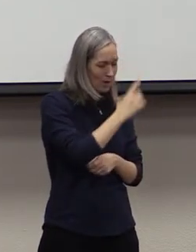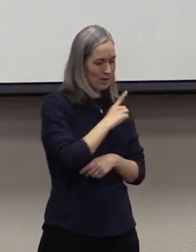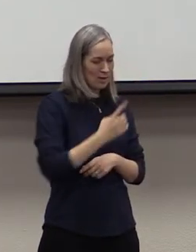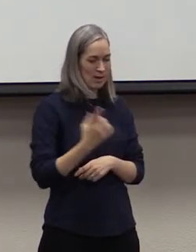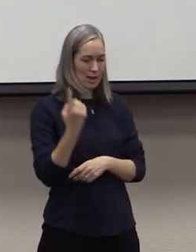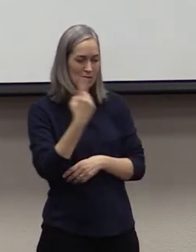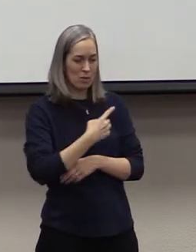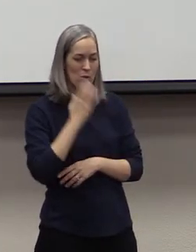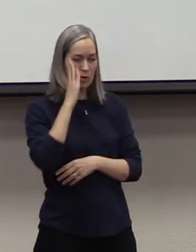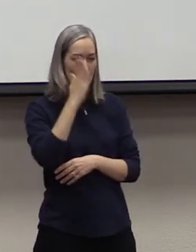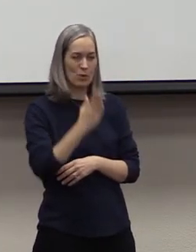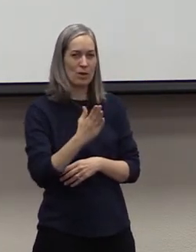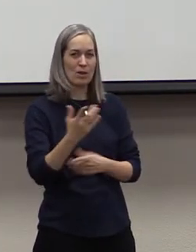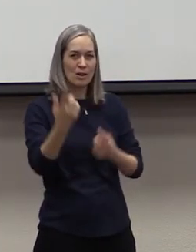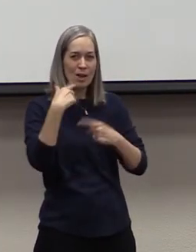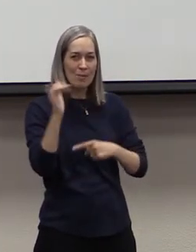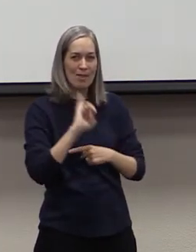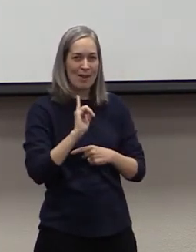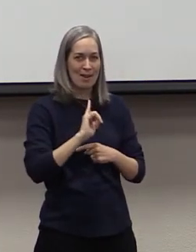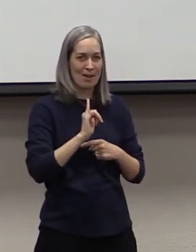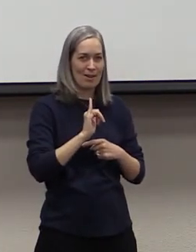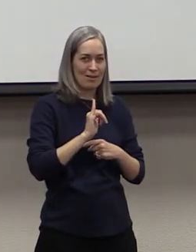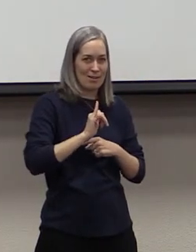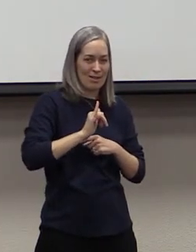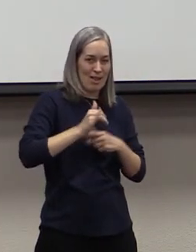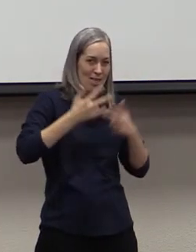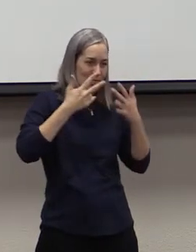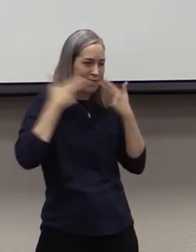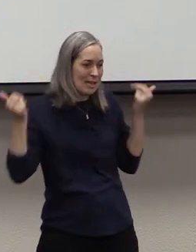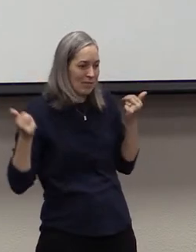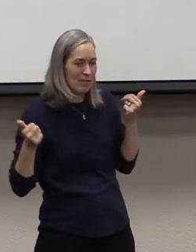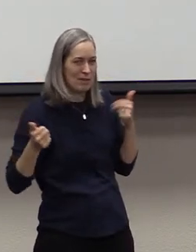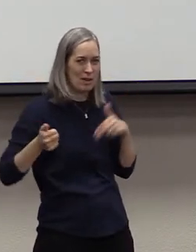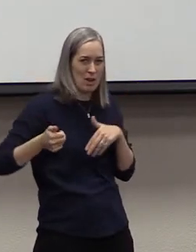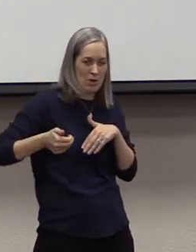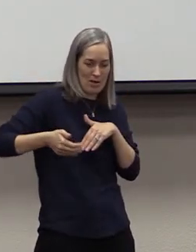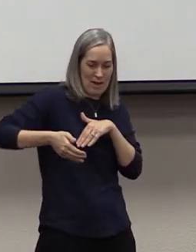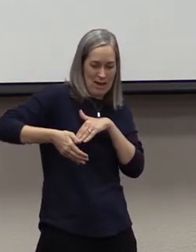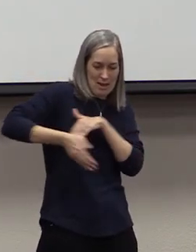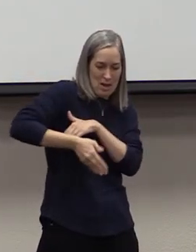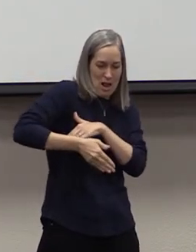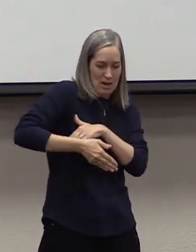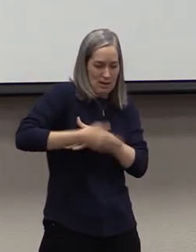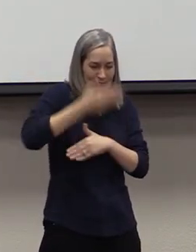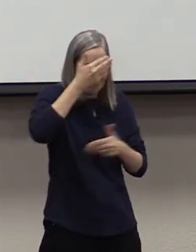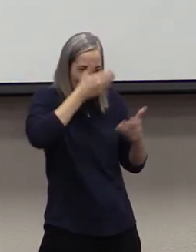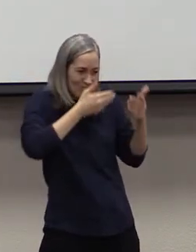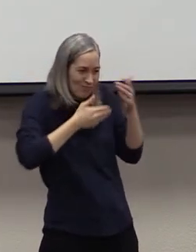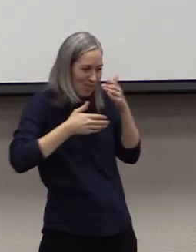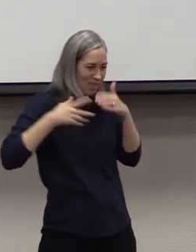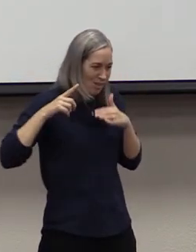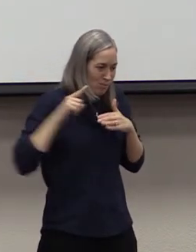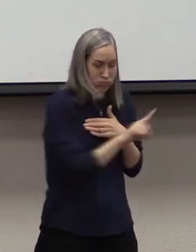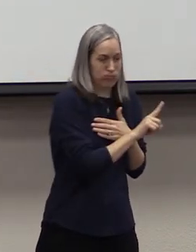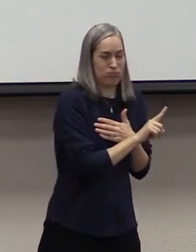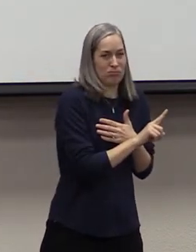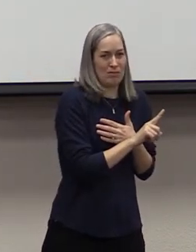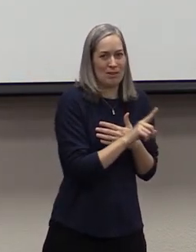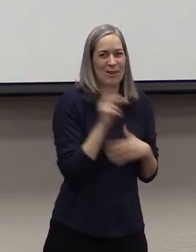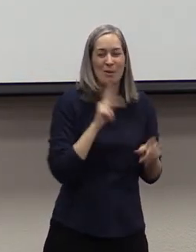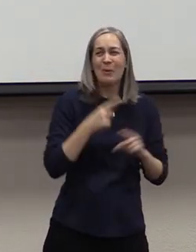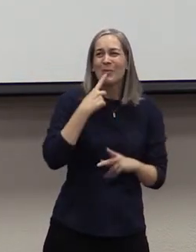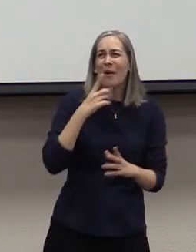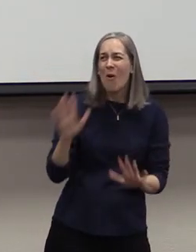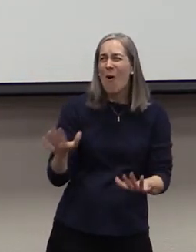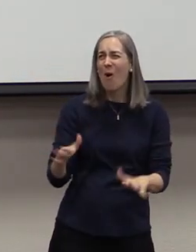like a thief in the night. While people are saying there is peace and security, then sudden destruction will come upon them